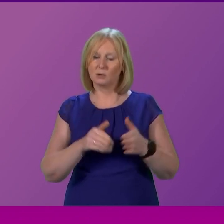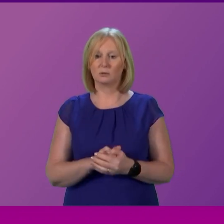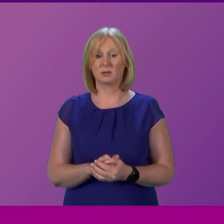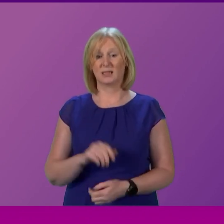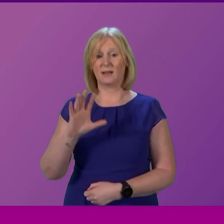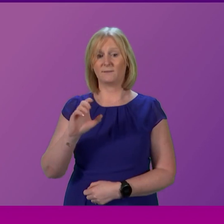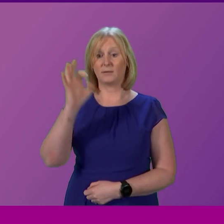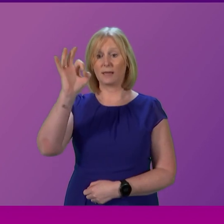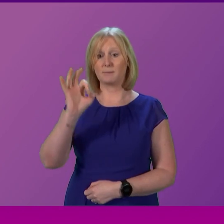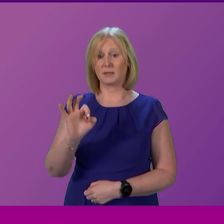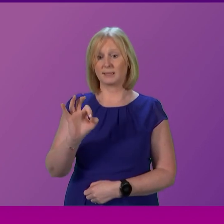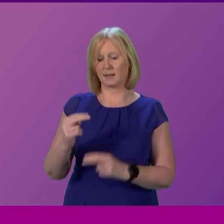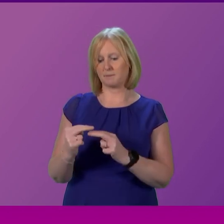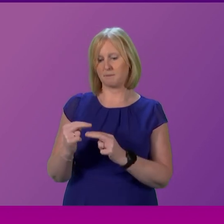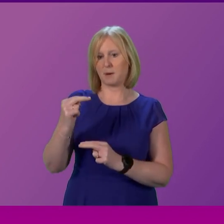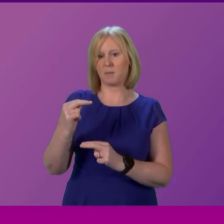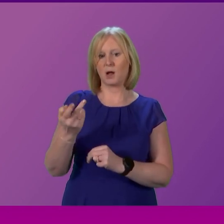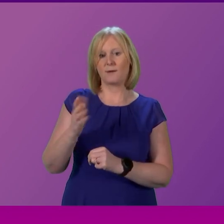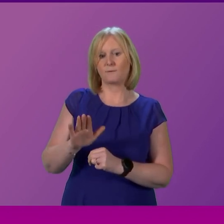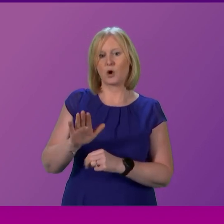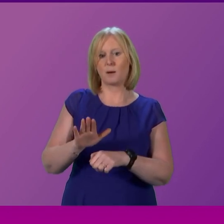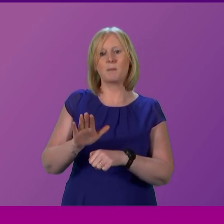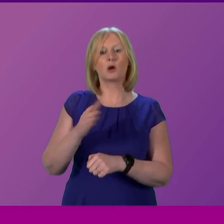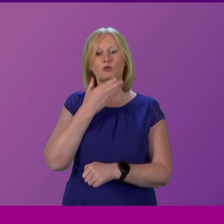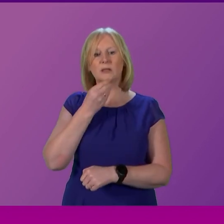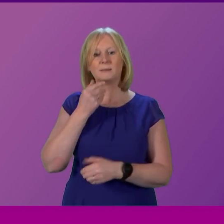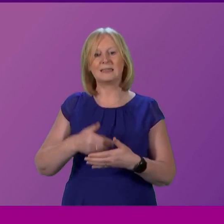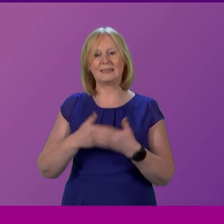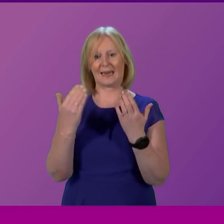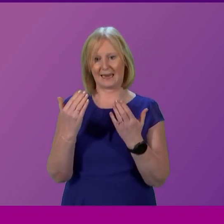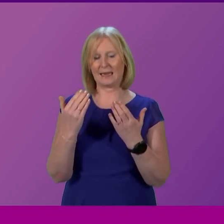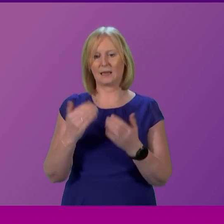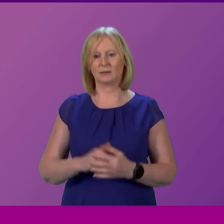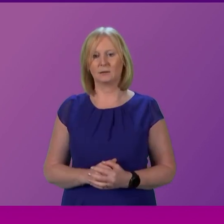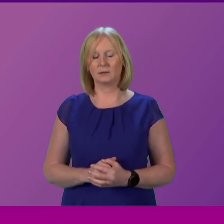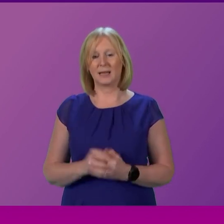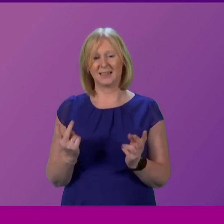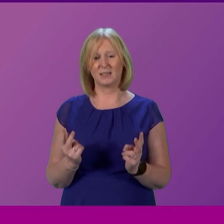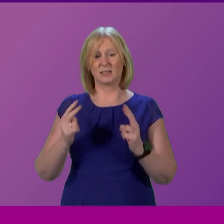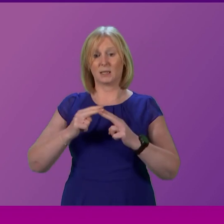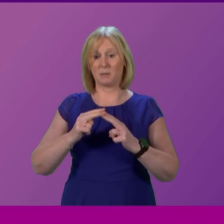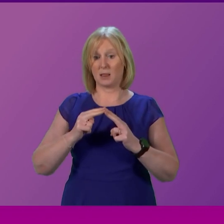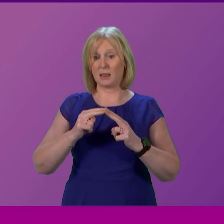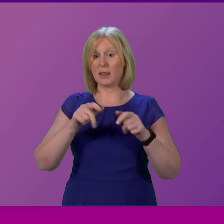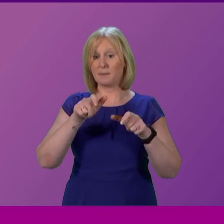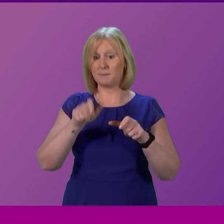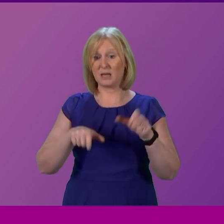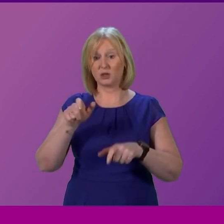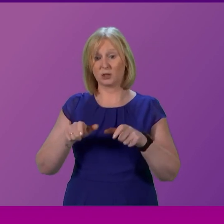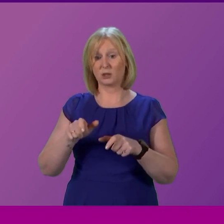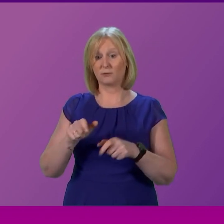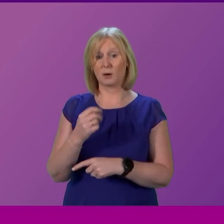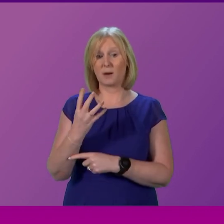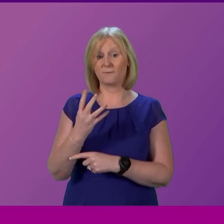increase from the week ending on Christmas Day, and doubled the number of patients from four weeks ago when there were over